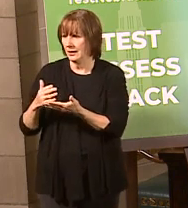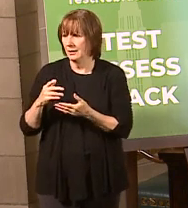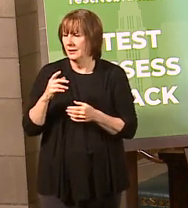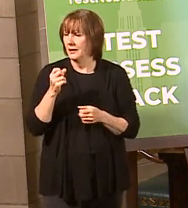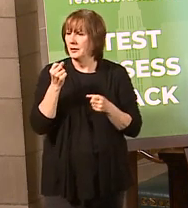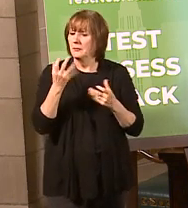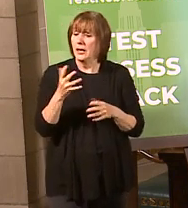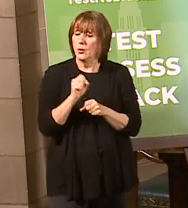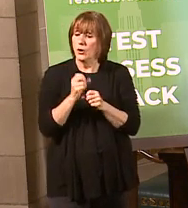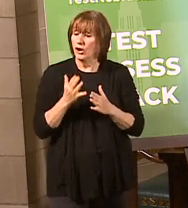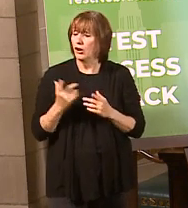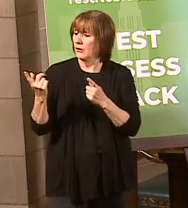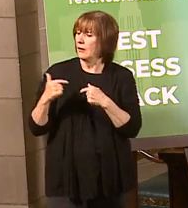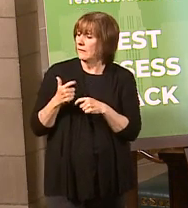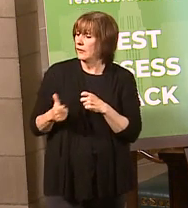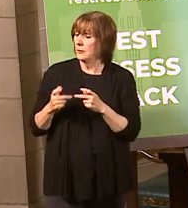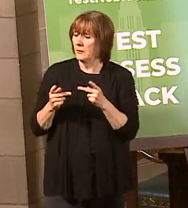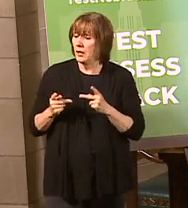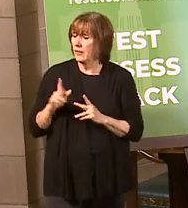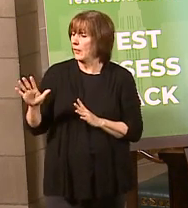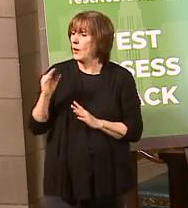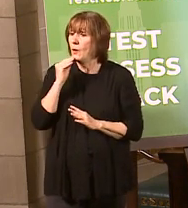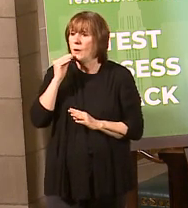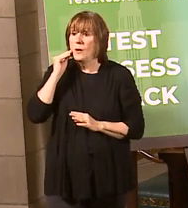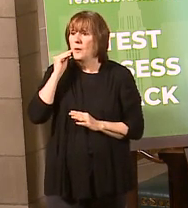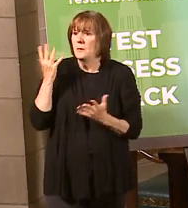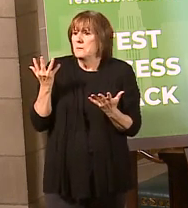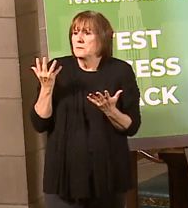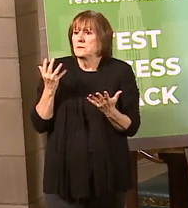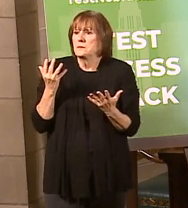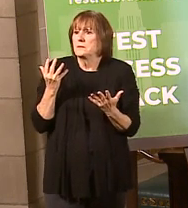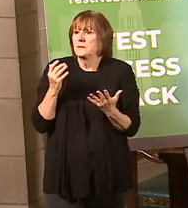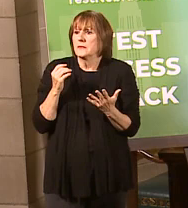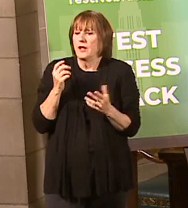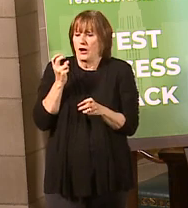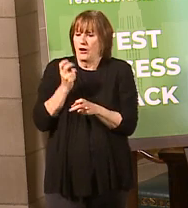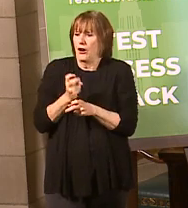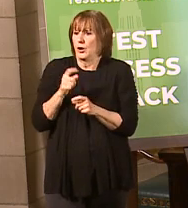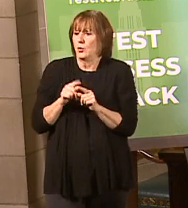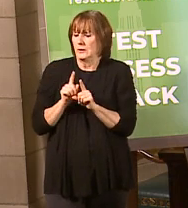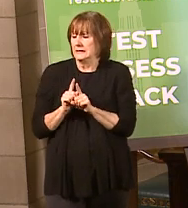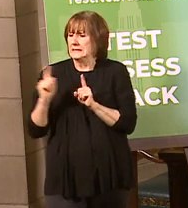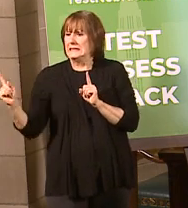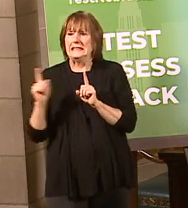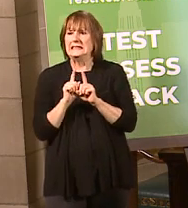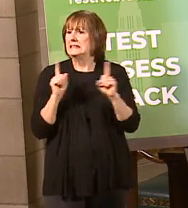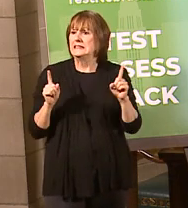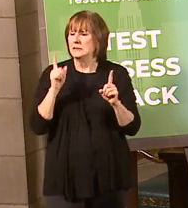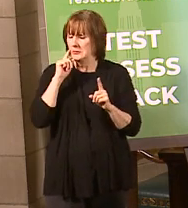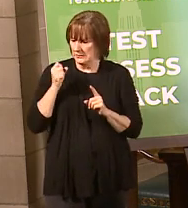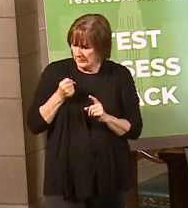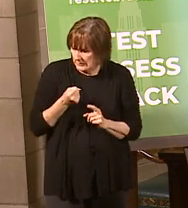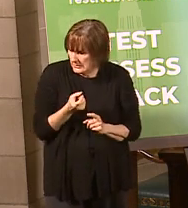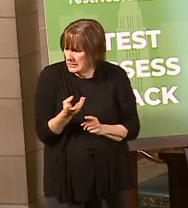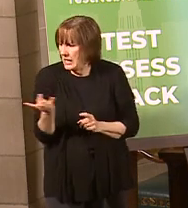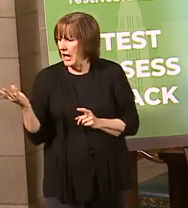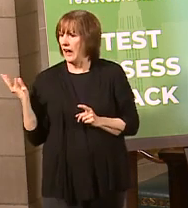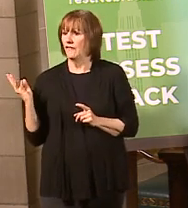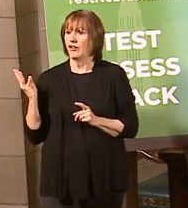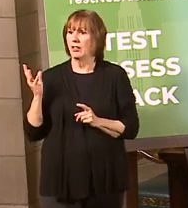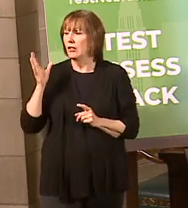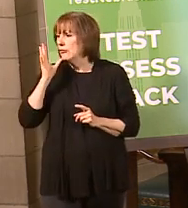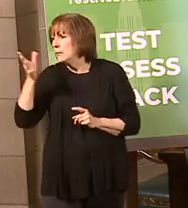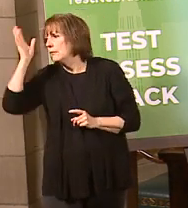a lot of the workers come from places where their households are socially different to socially difficult because they've got a number of people in multiple generations.